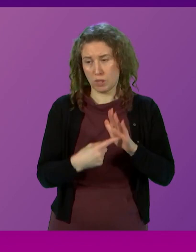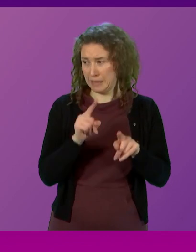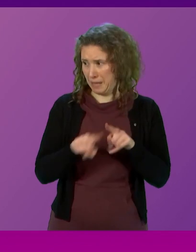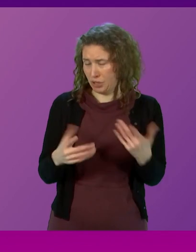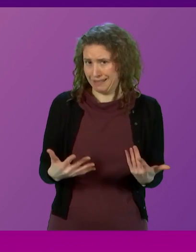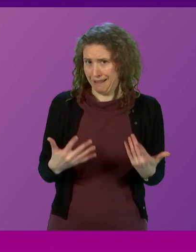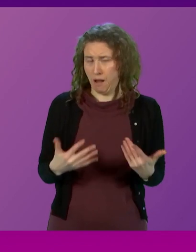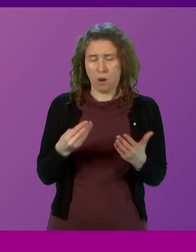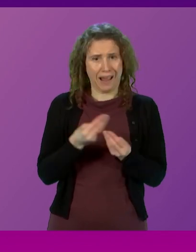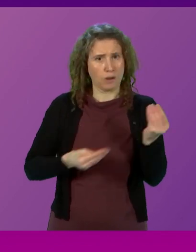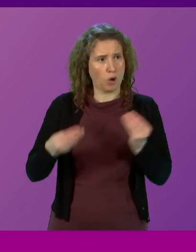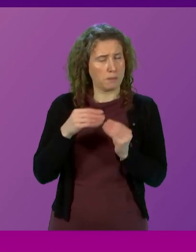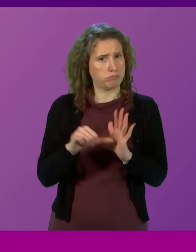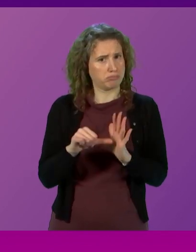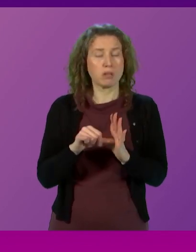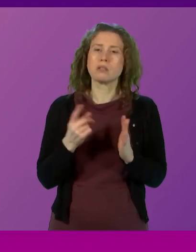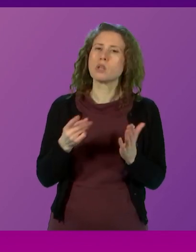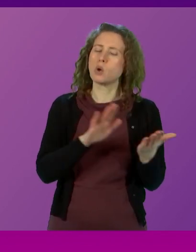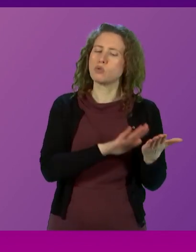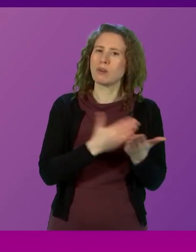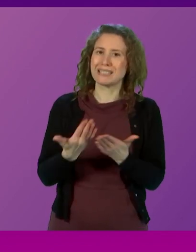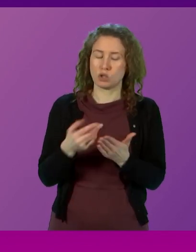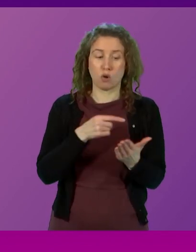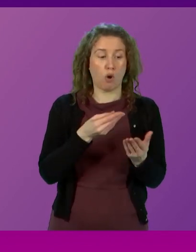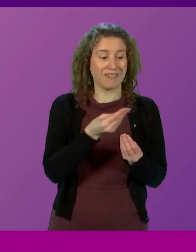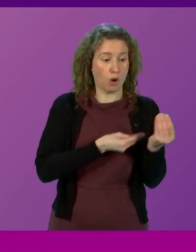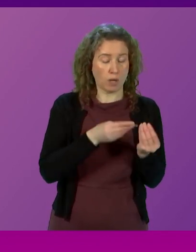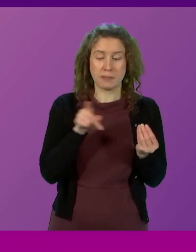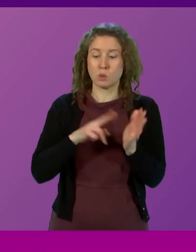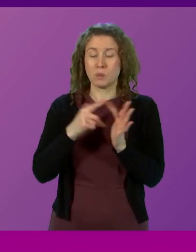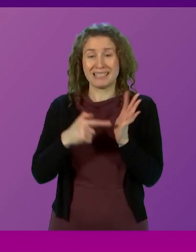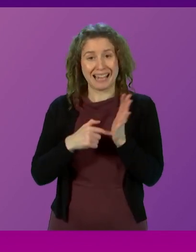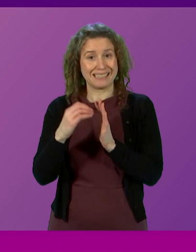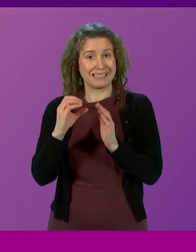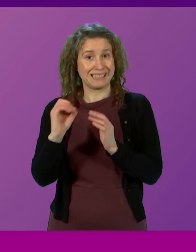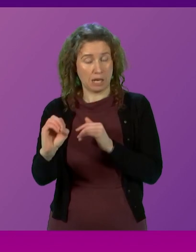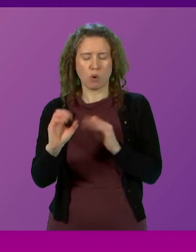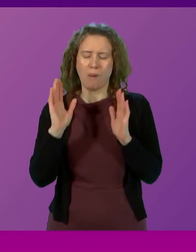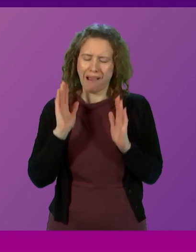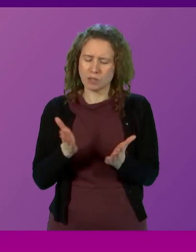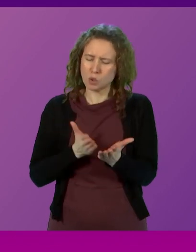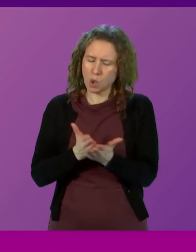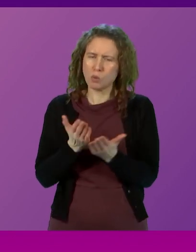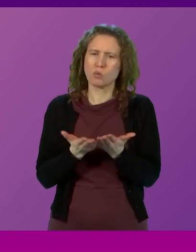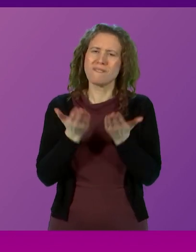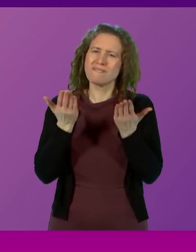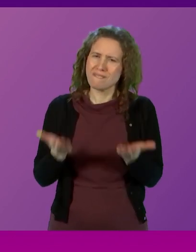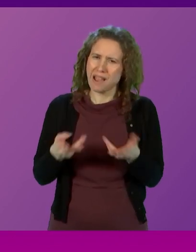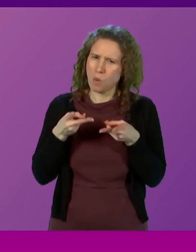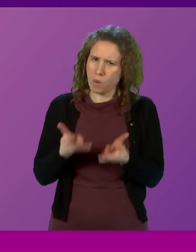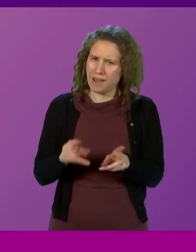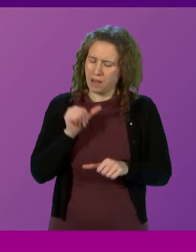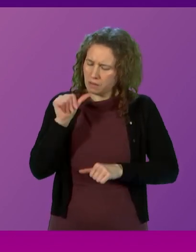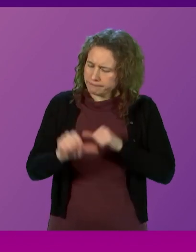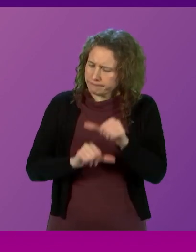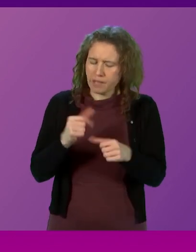difficult economic times. So the transition of our economy to net zero must be undertaken in a just and fair way that enables people,